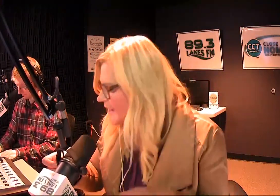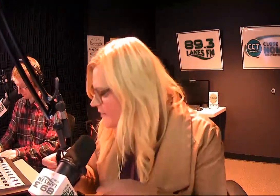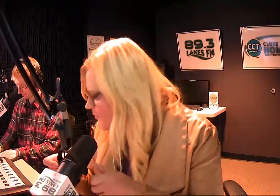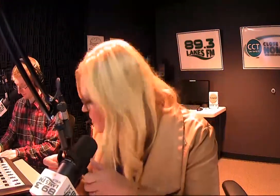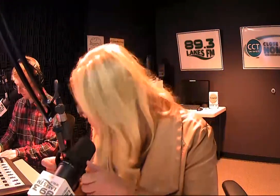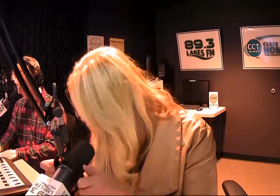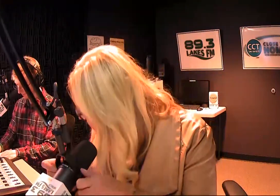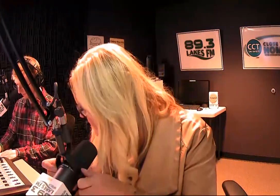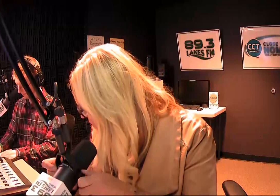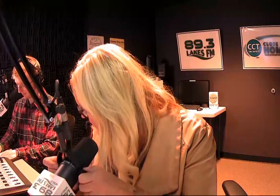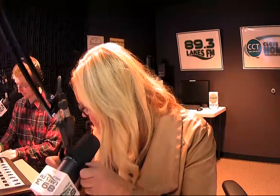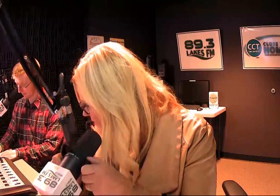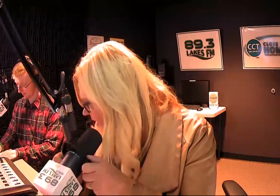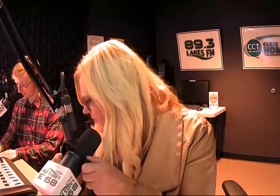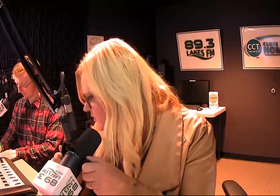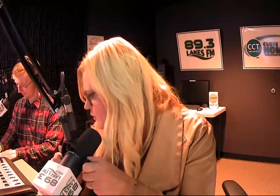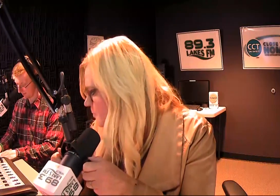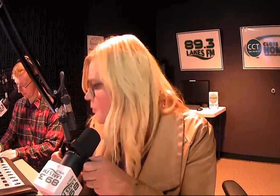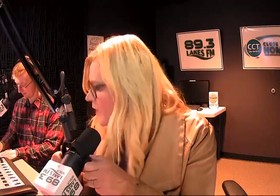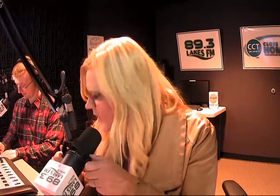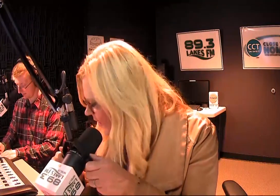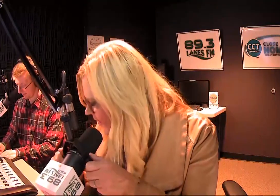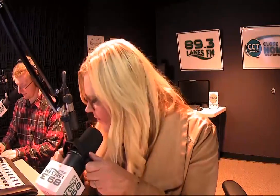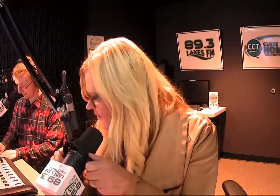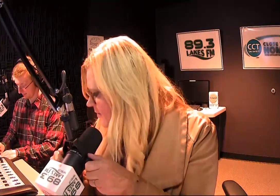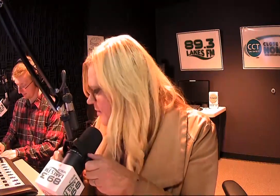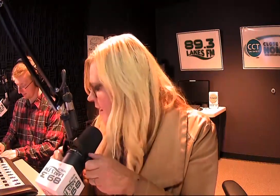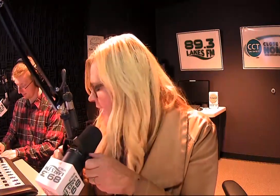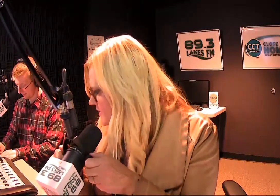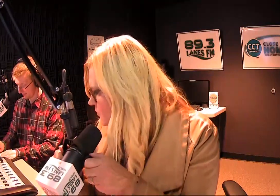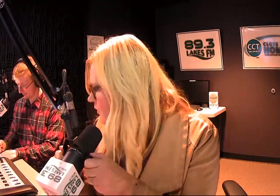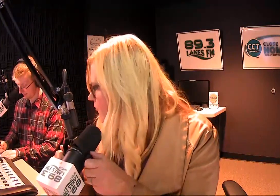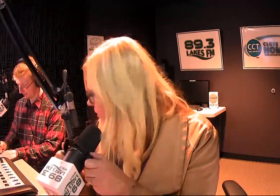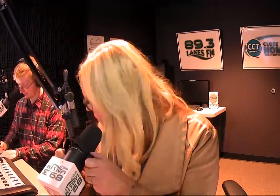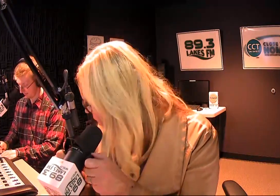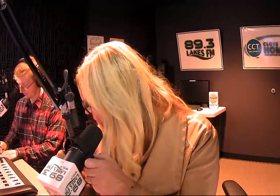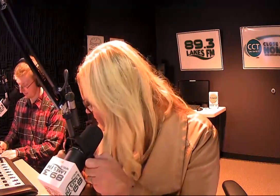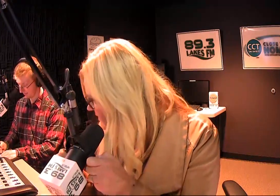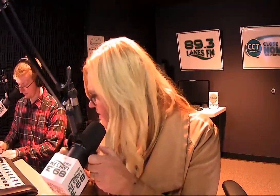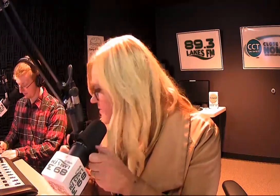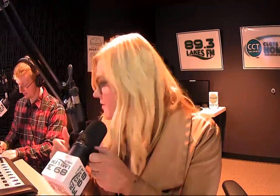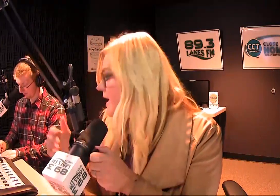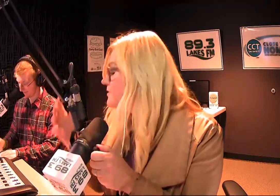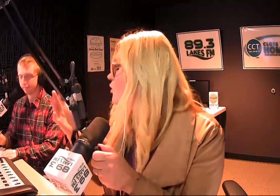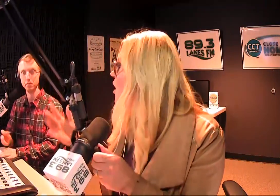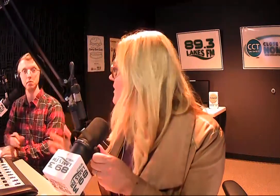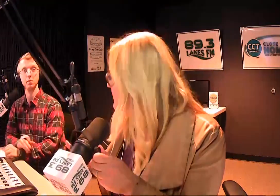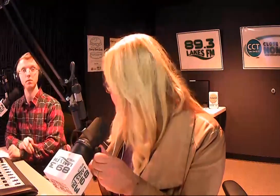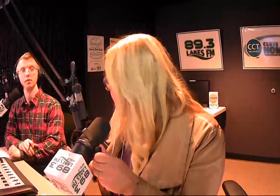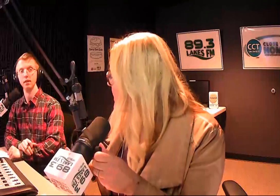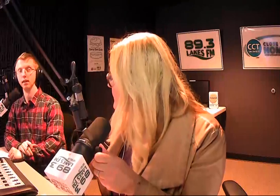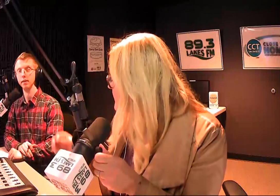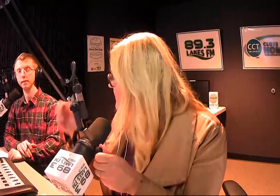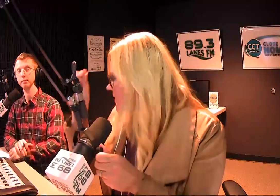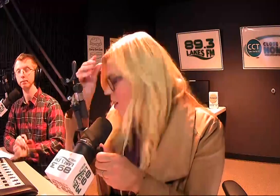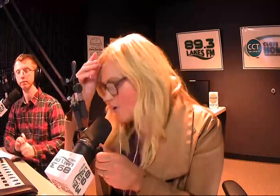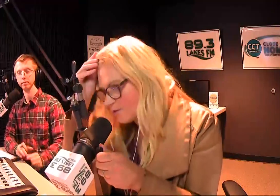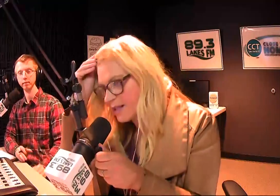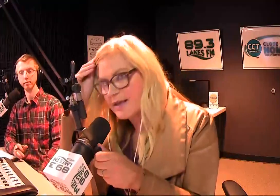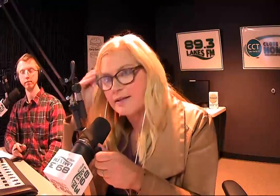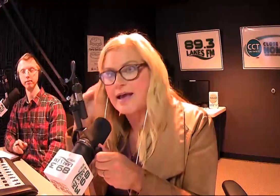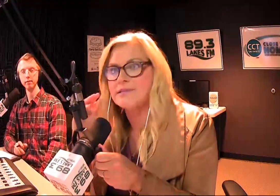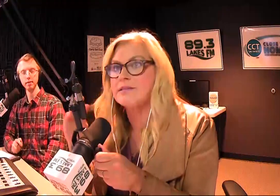&T. I'm excited for you and Dave, though, to be able to bring high school football as long as it lasts.